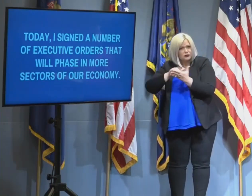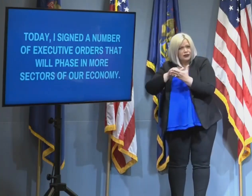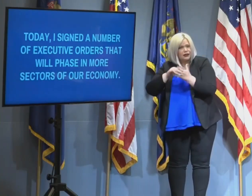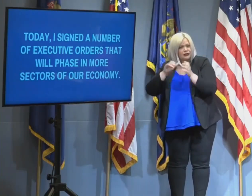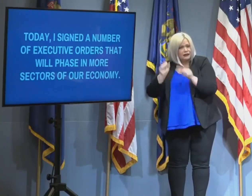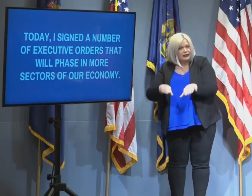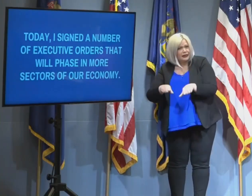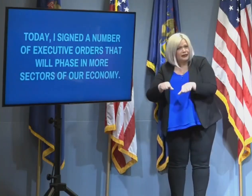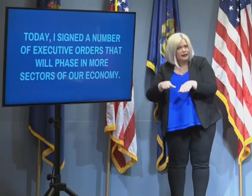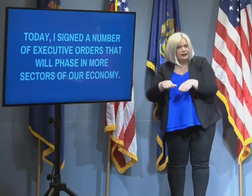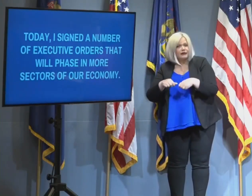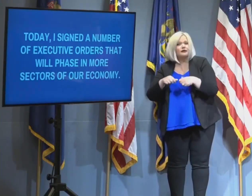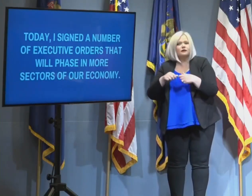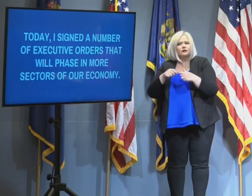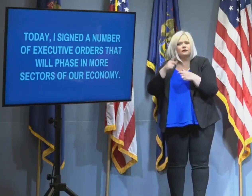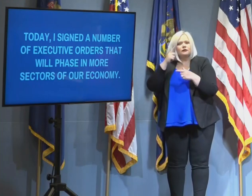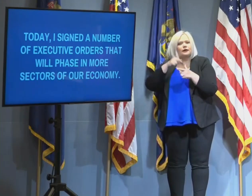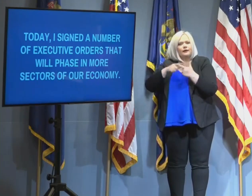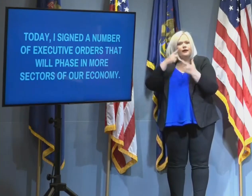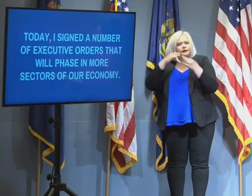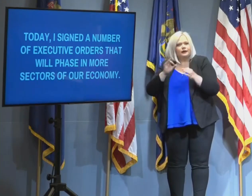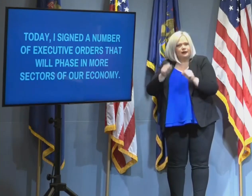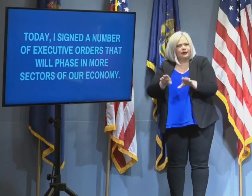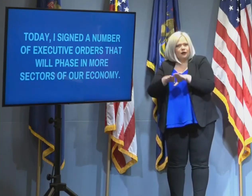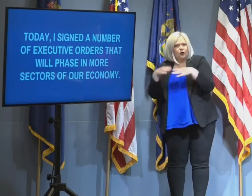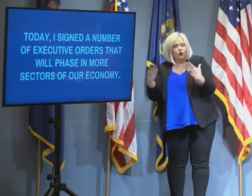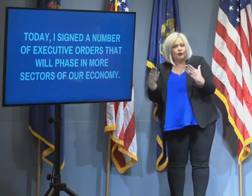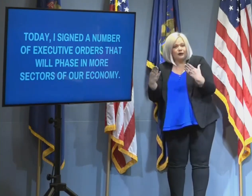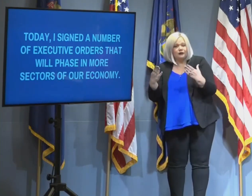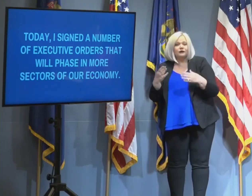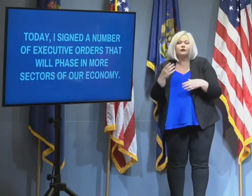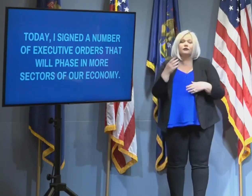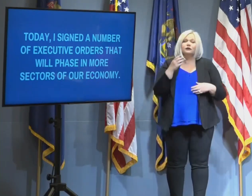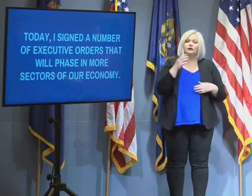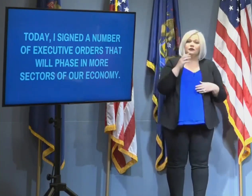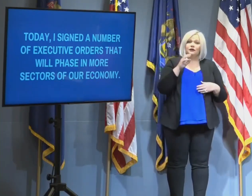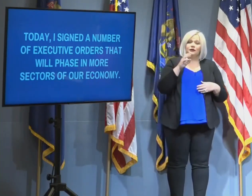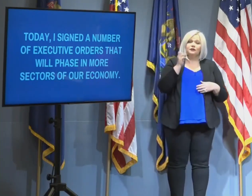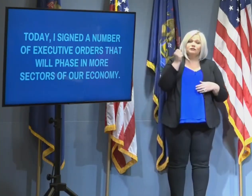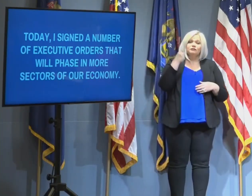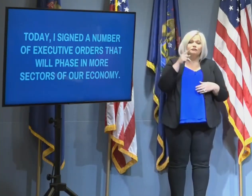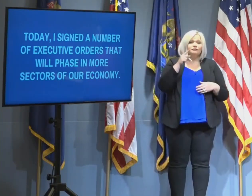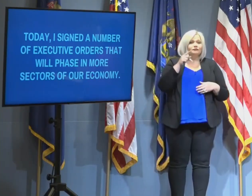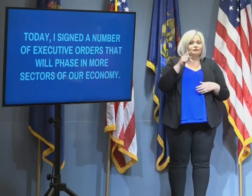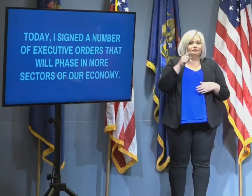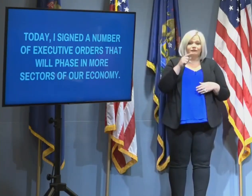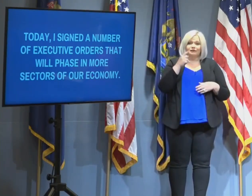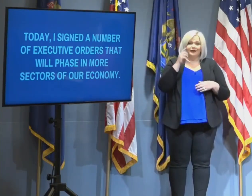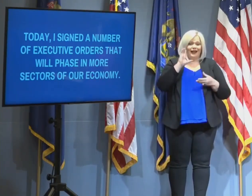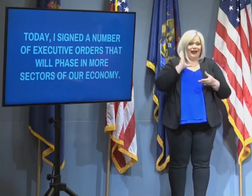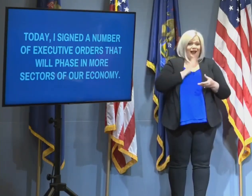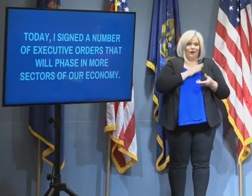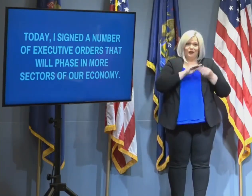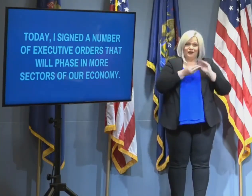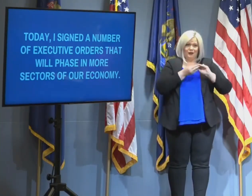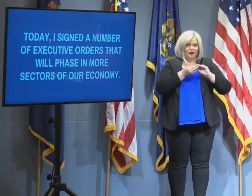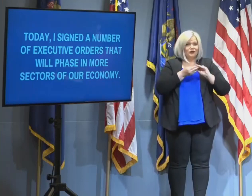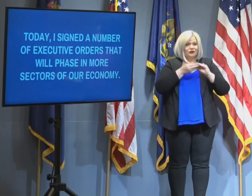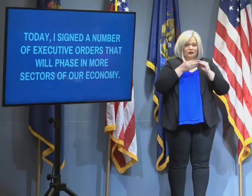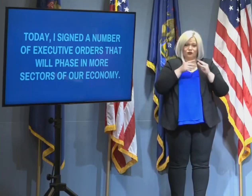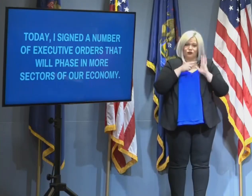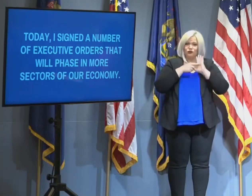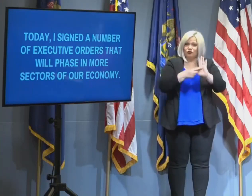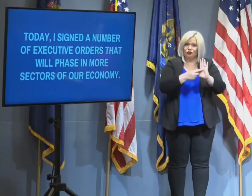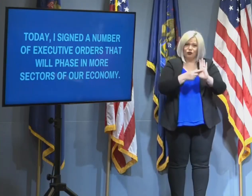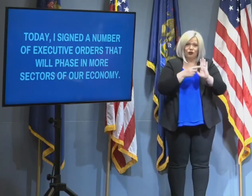sectors of our economy. The data has shown that all regions of Michigan are ready for us to take this small step forward. We're